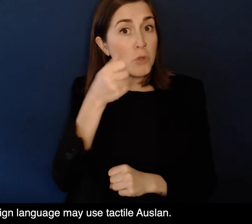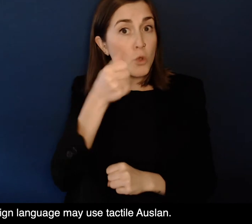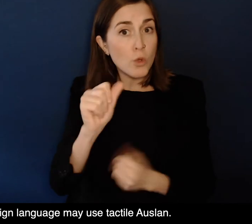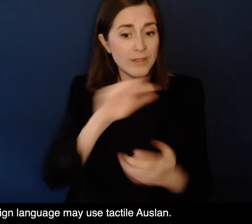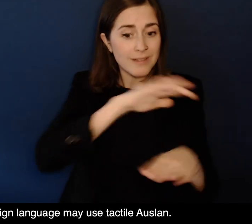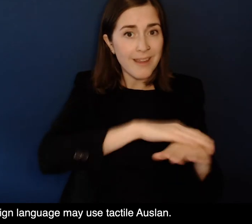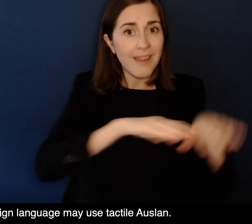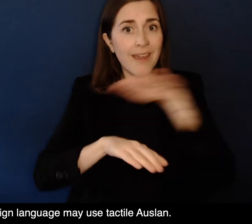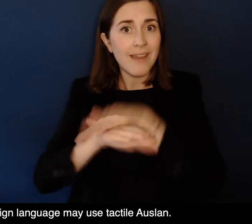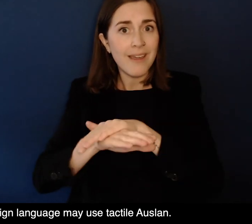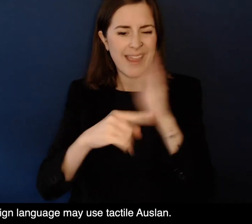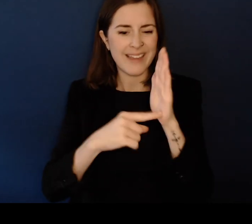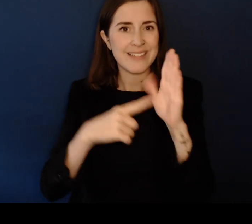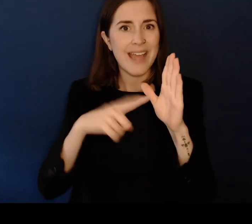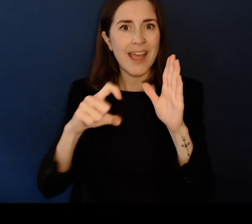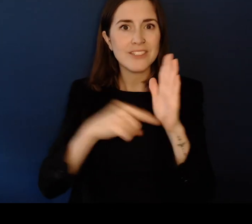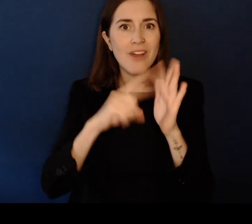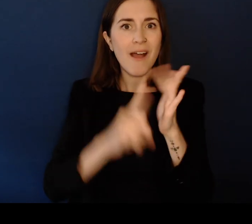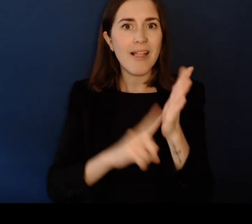language may use tactile Auslan